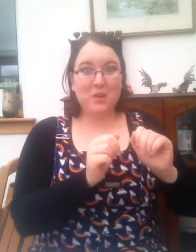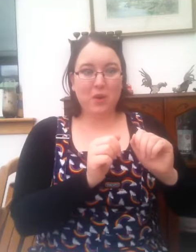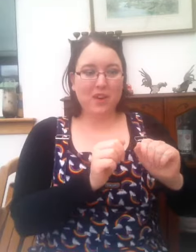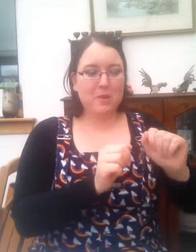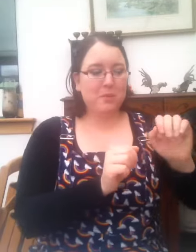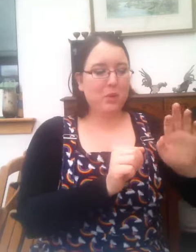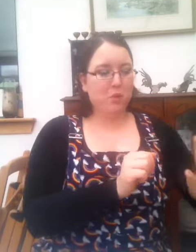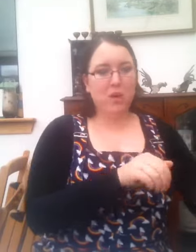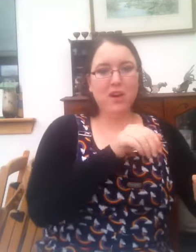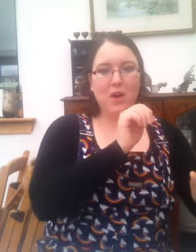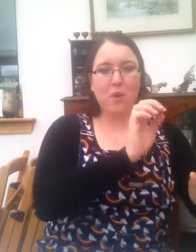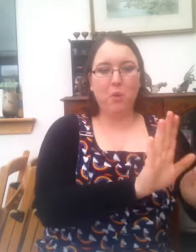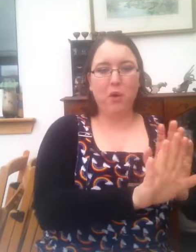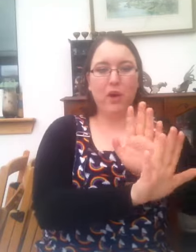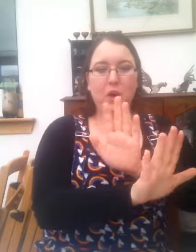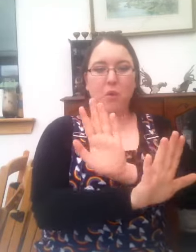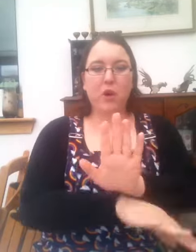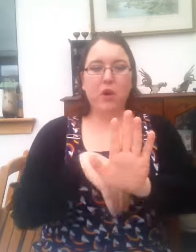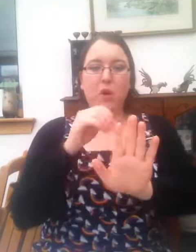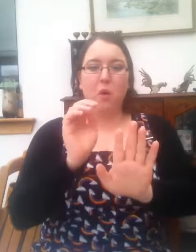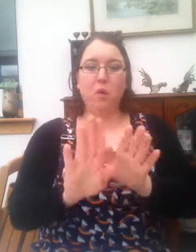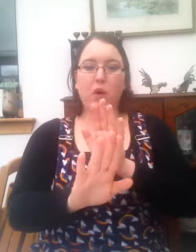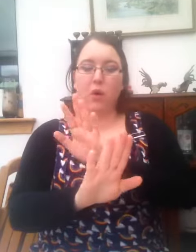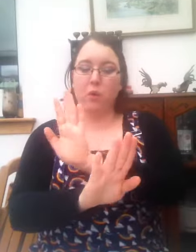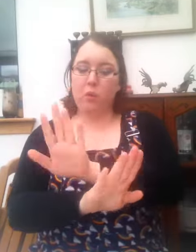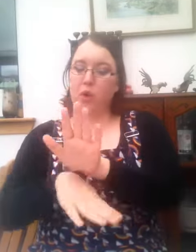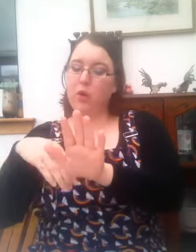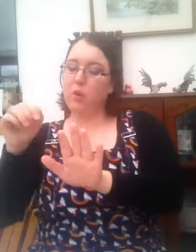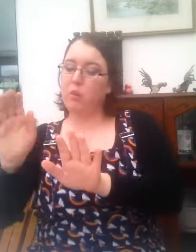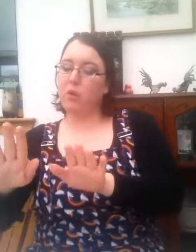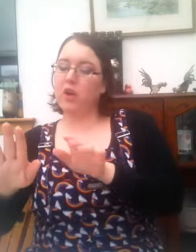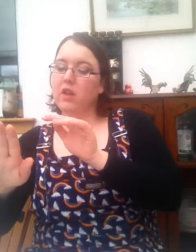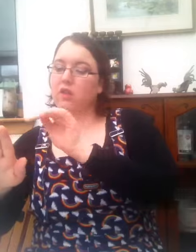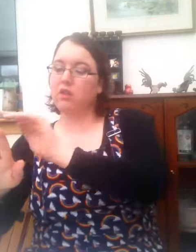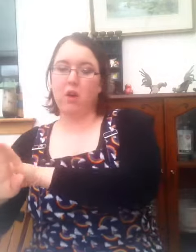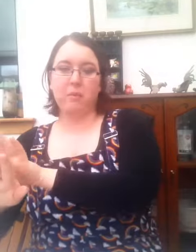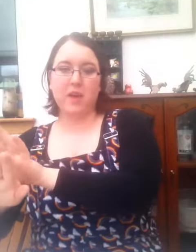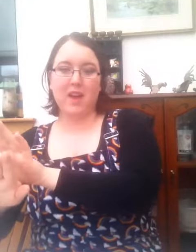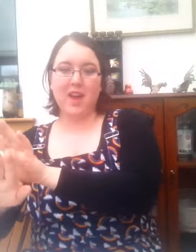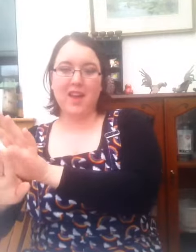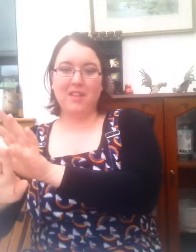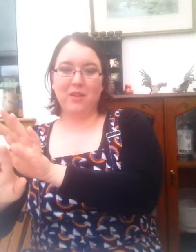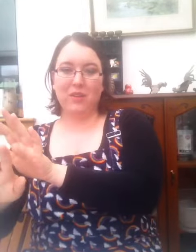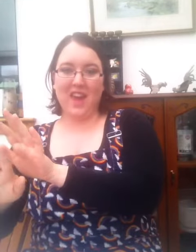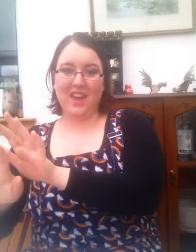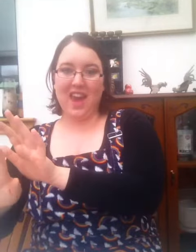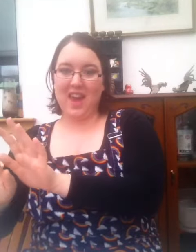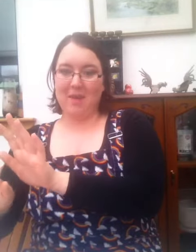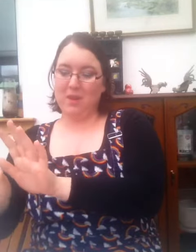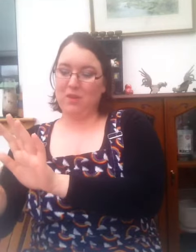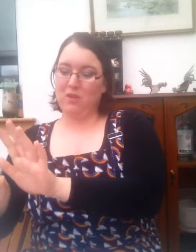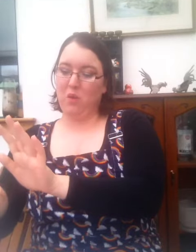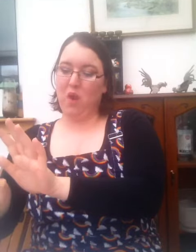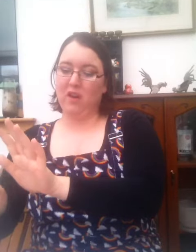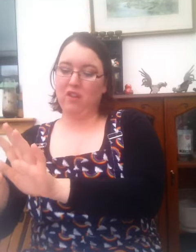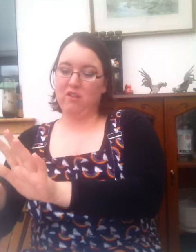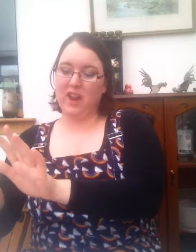walk walk walk walk walk walk walk stop till they came to a great